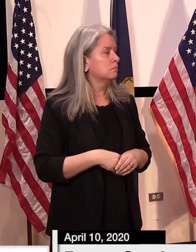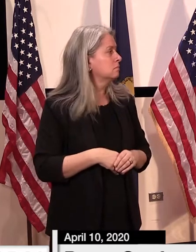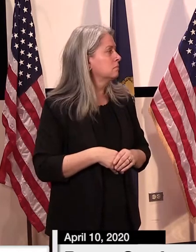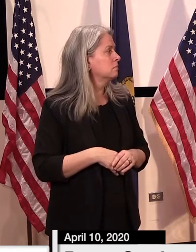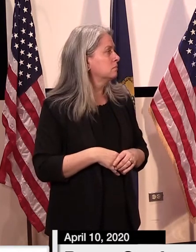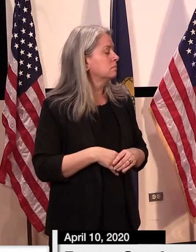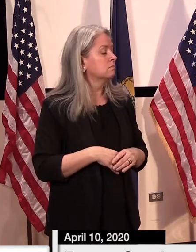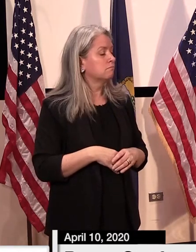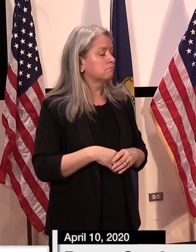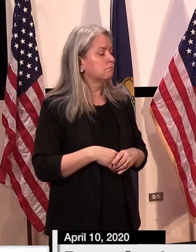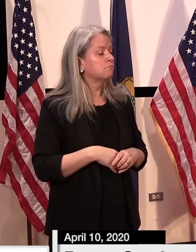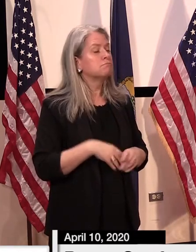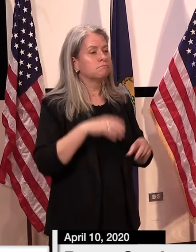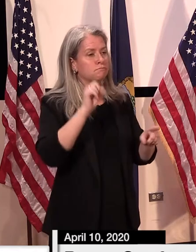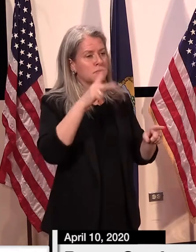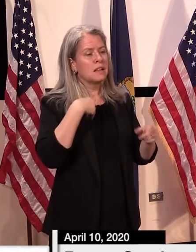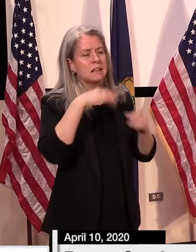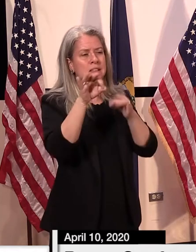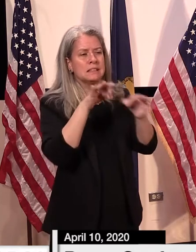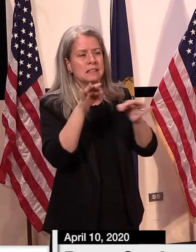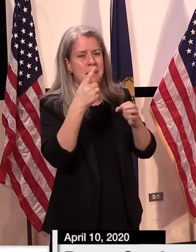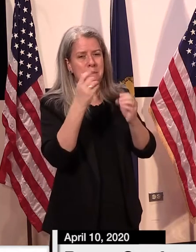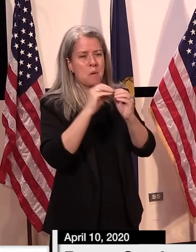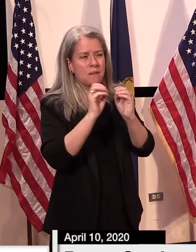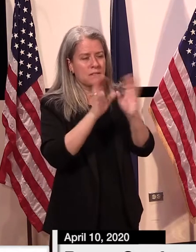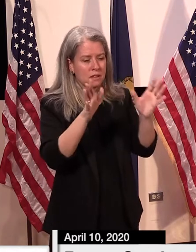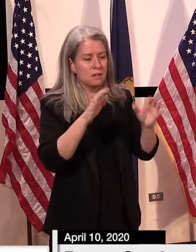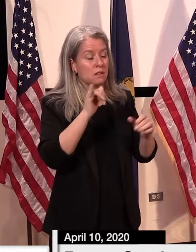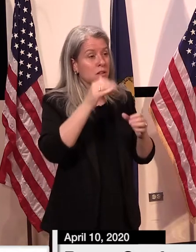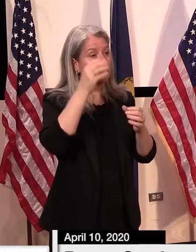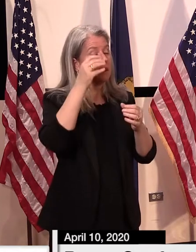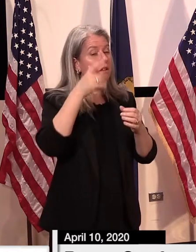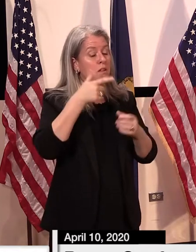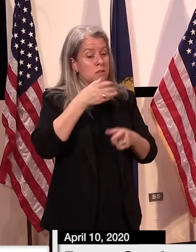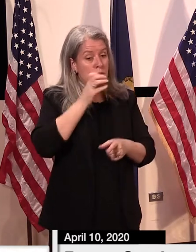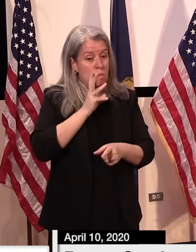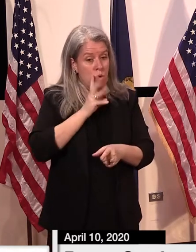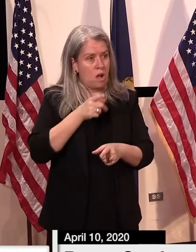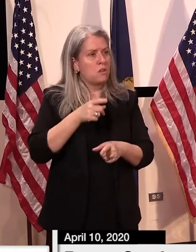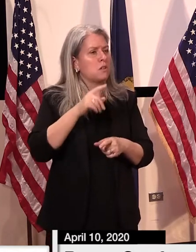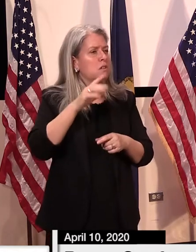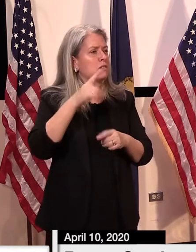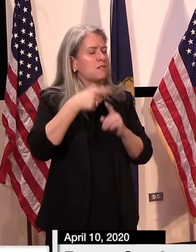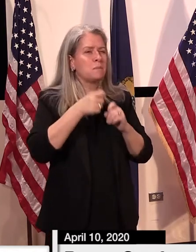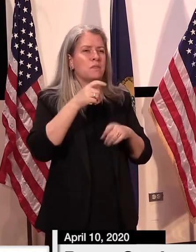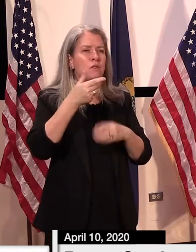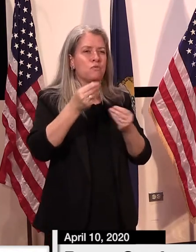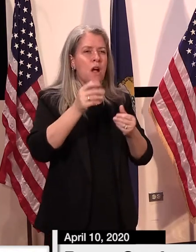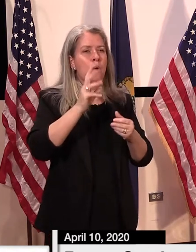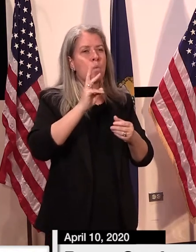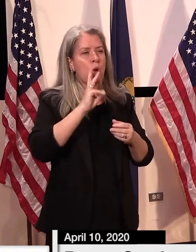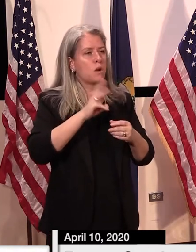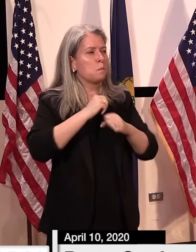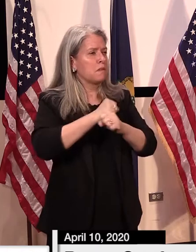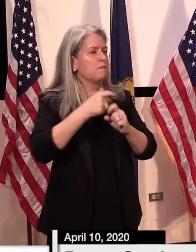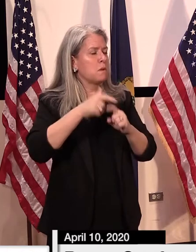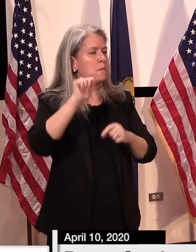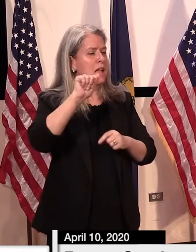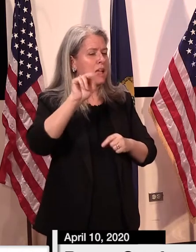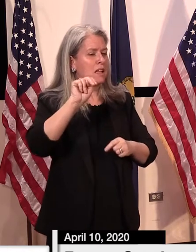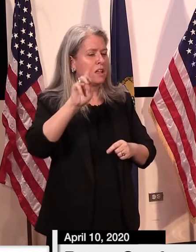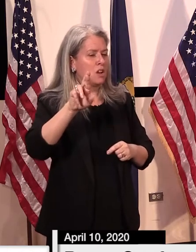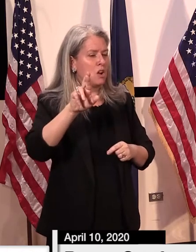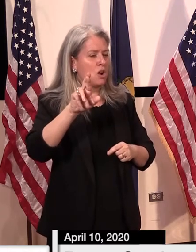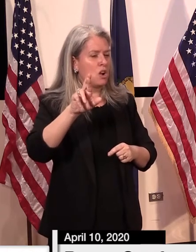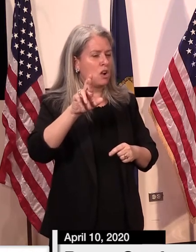I can shed a little light. This comes from the drinking water, groundwater protection from A&R, and it was